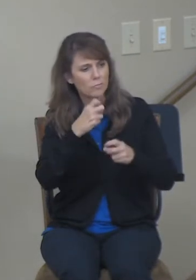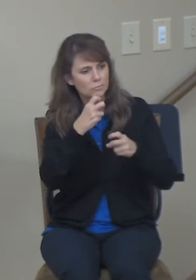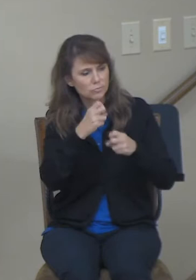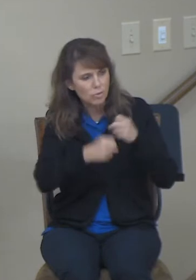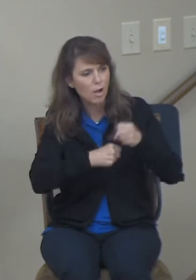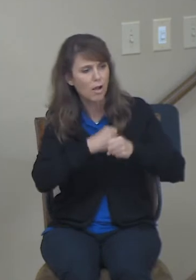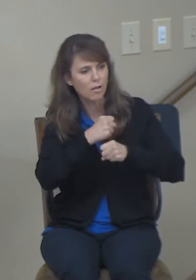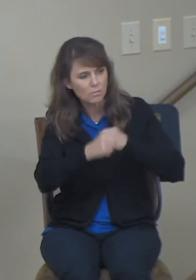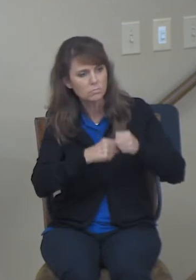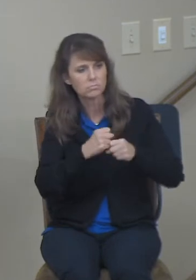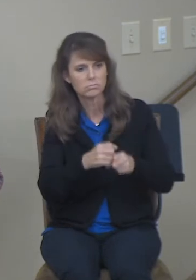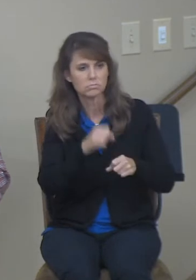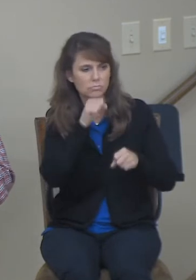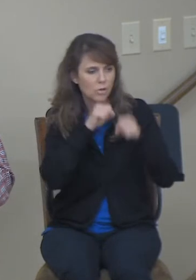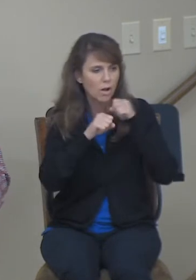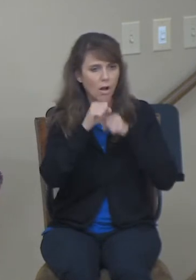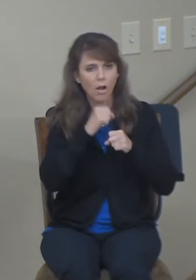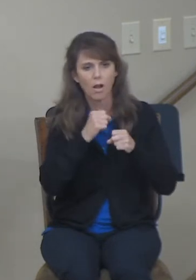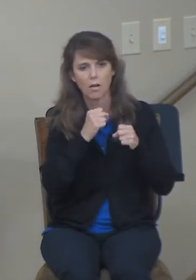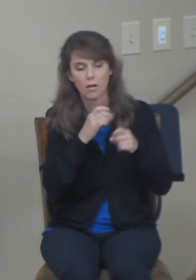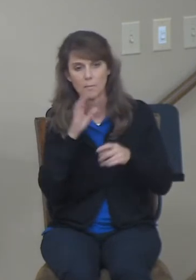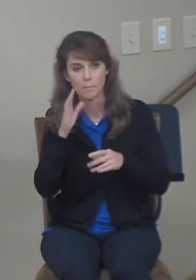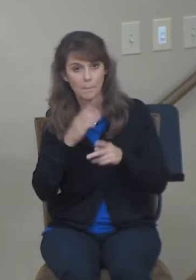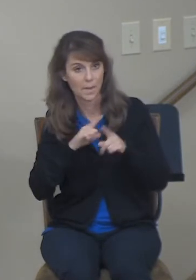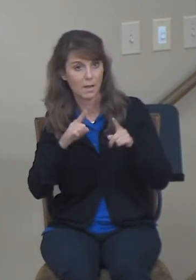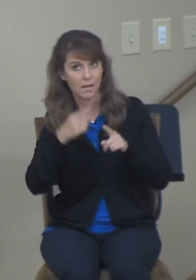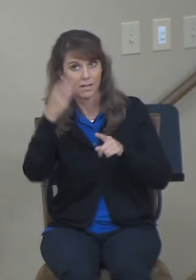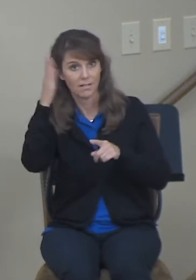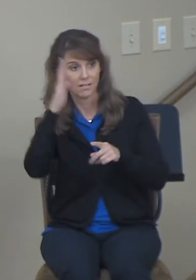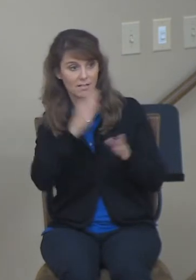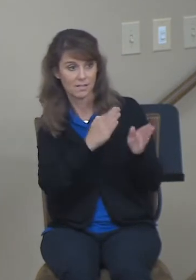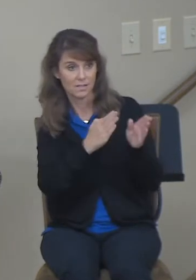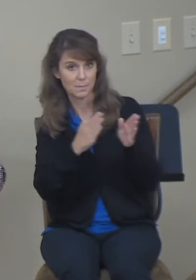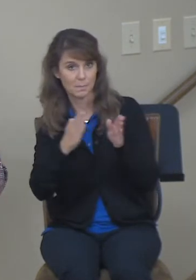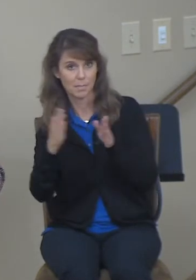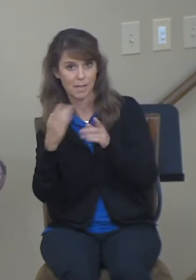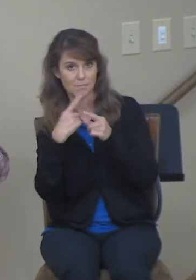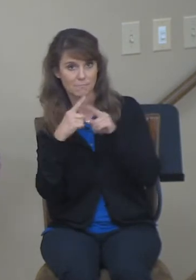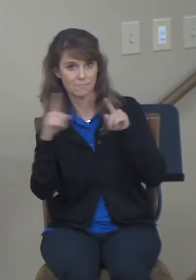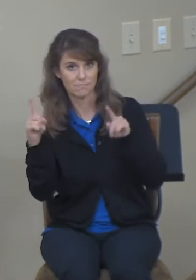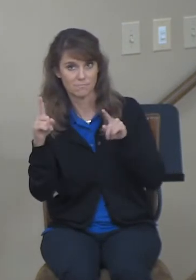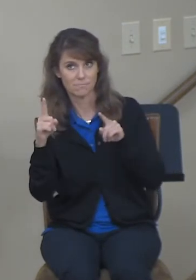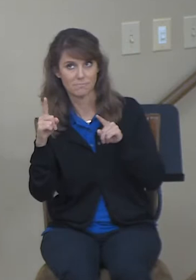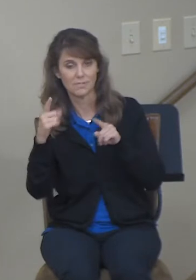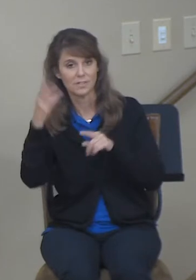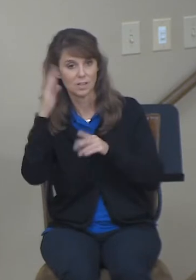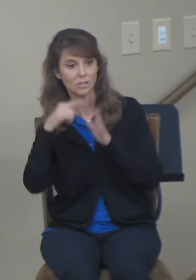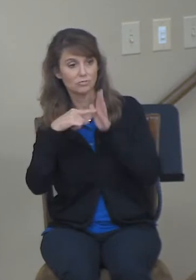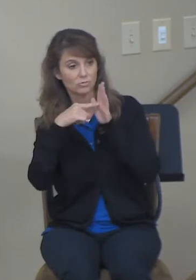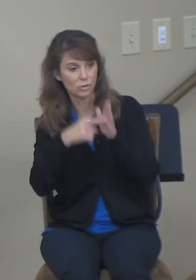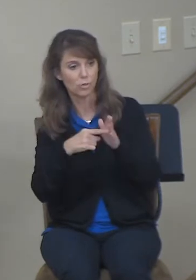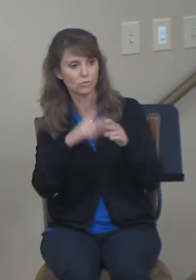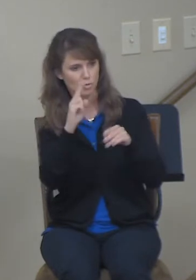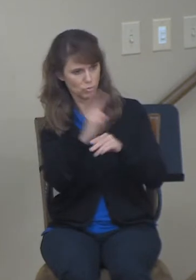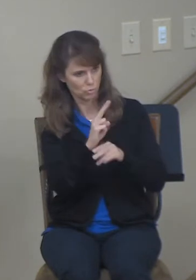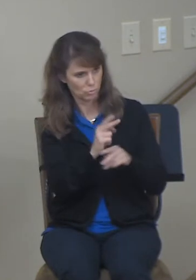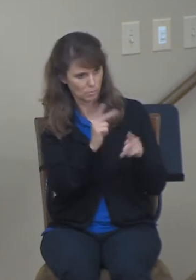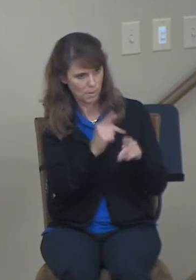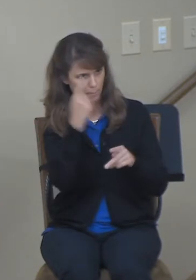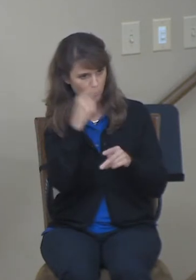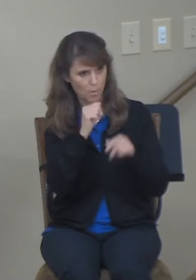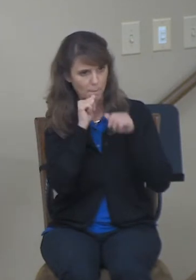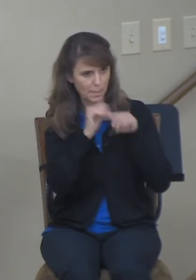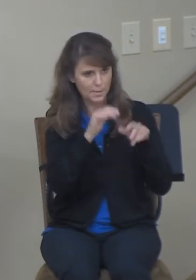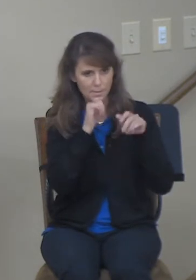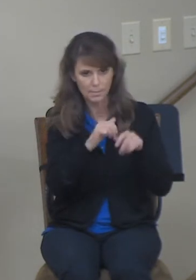works to bring about His plan. How God providentially cares for them. How God uses people for, to bring blessings